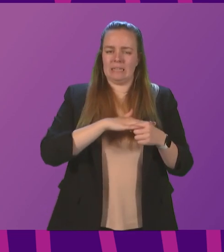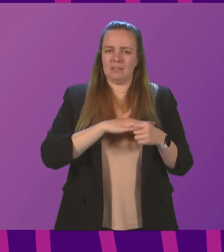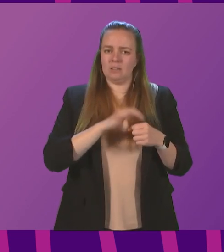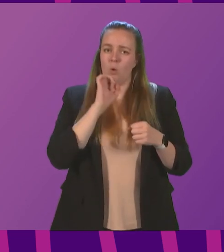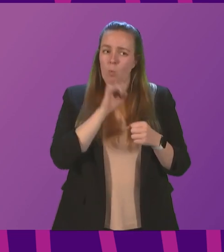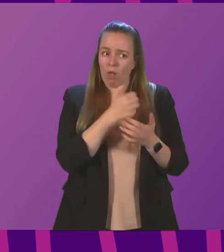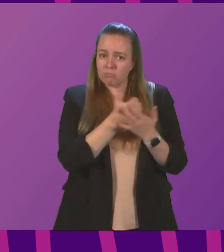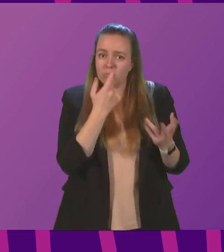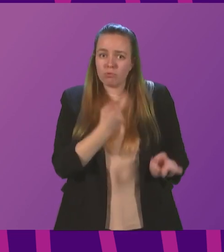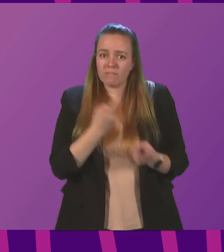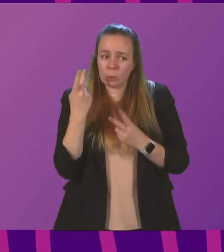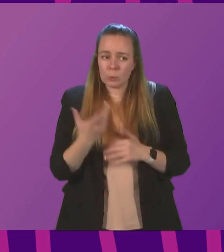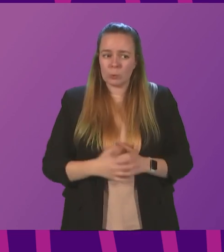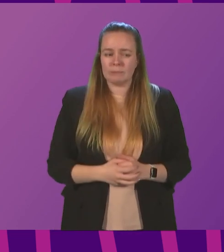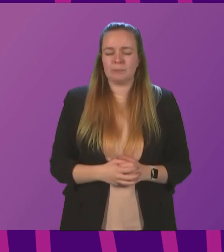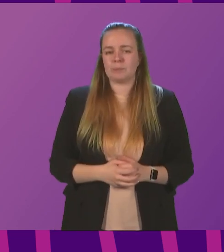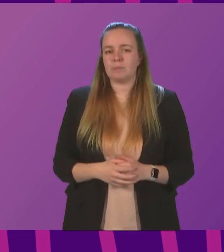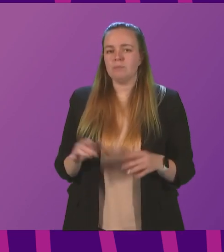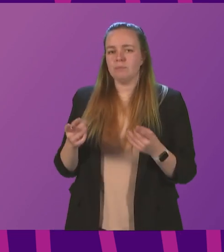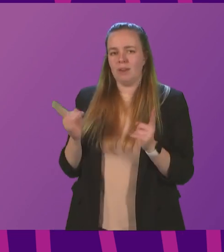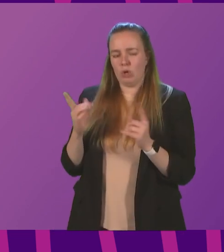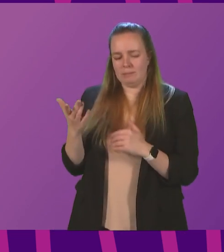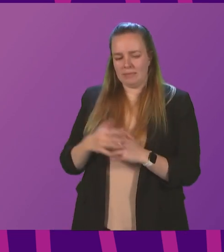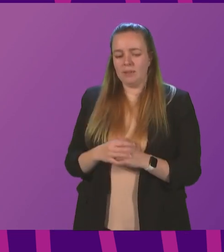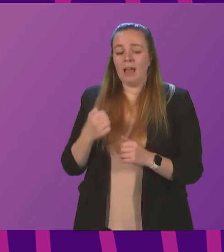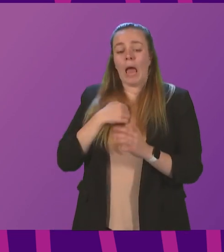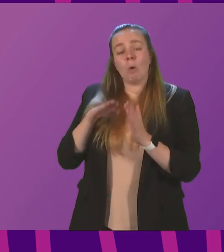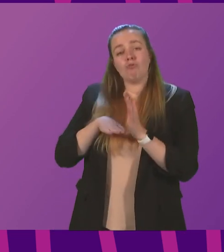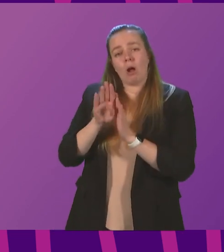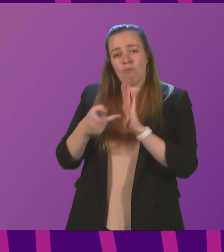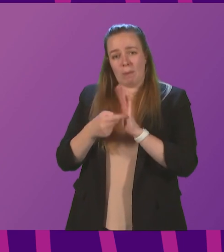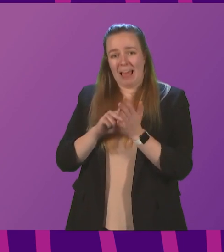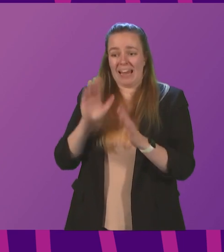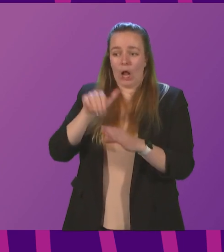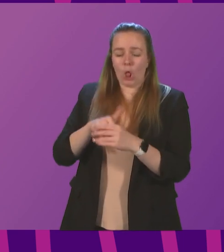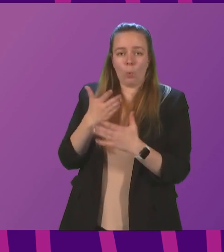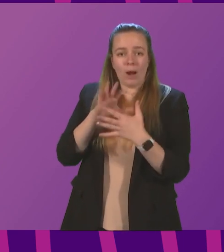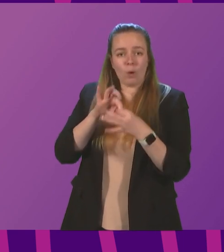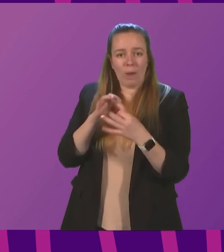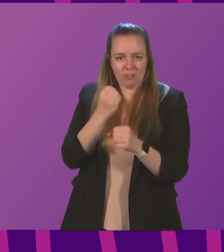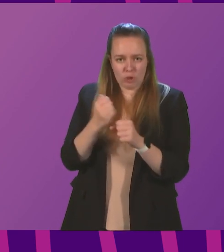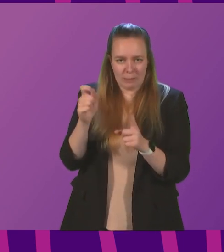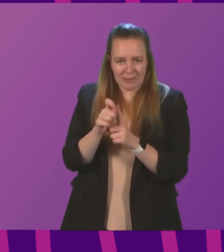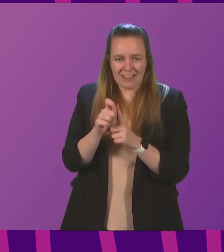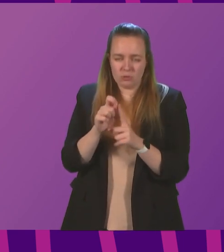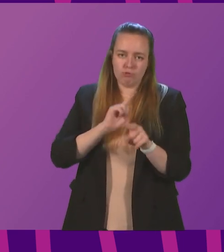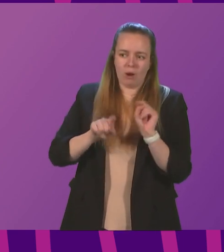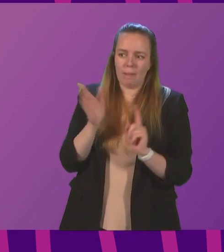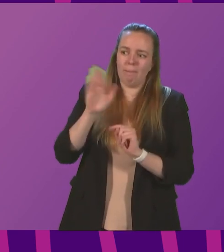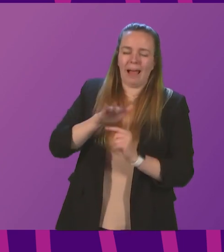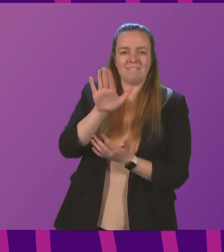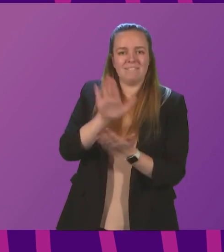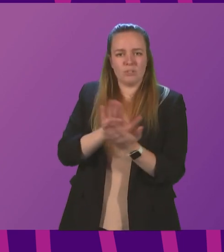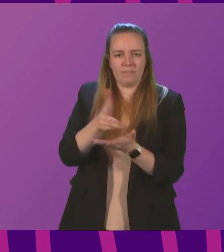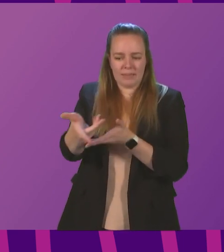under review? The First Minister. Well, our recovery plan includes working with GPs to restore face-to-face consultations